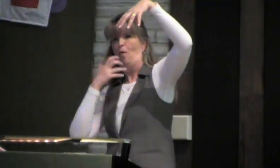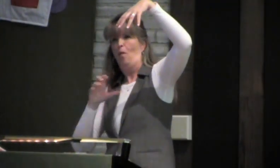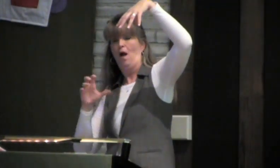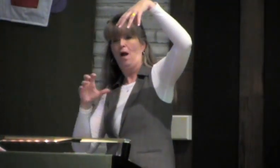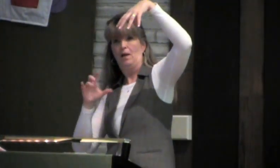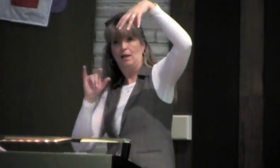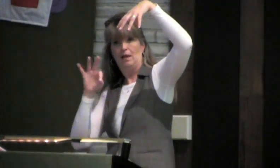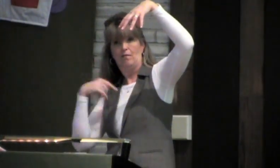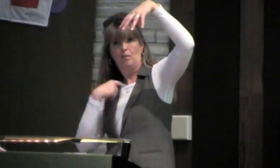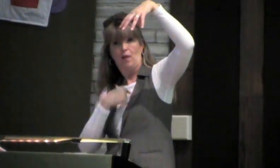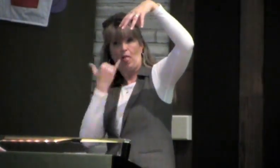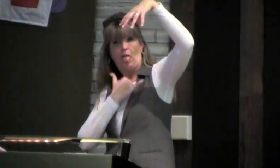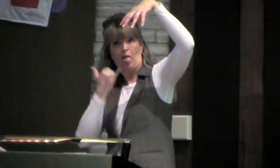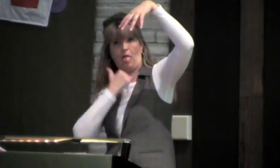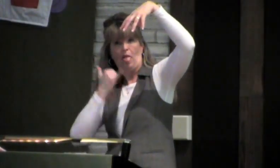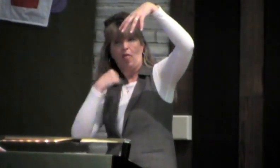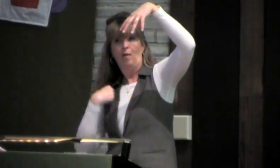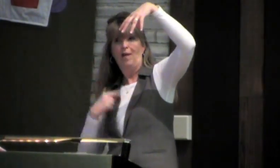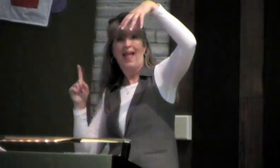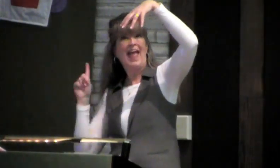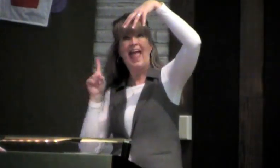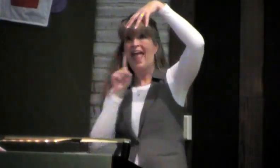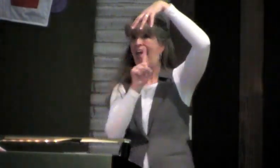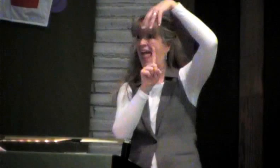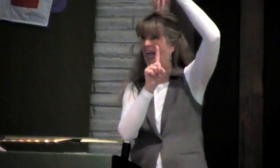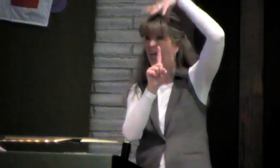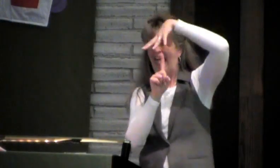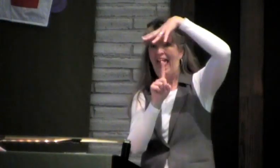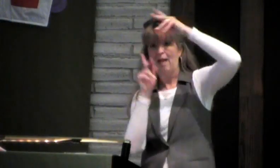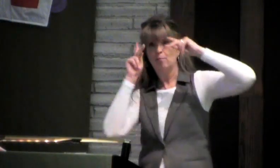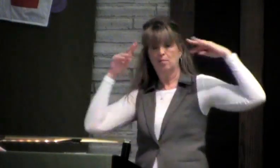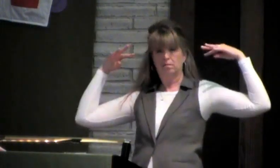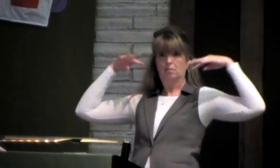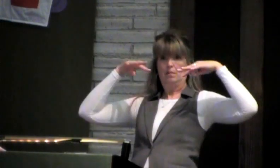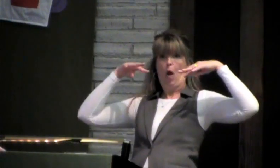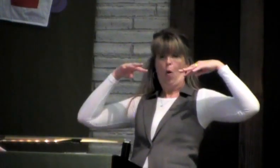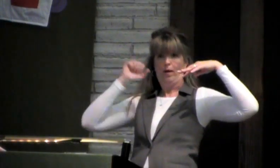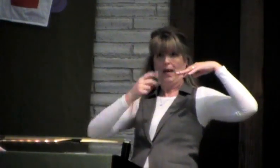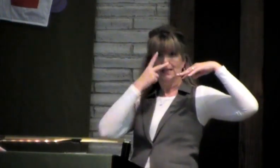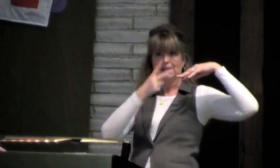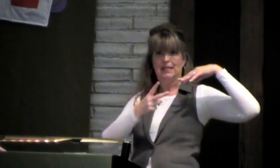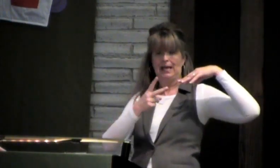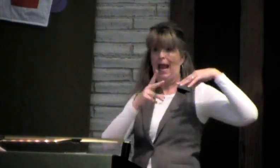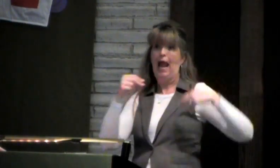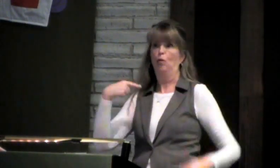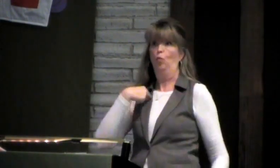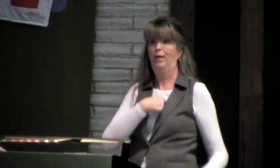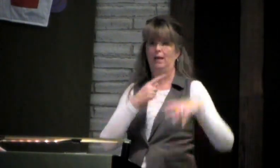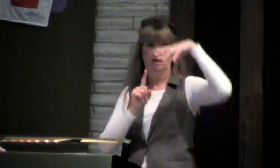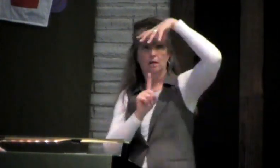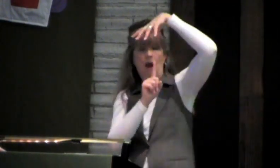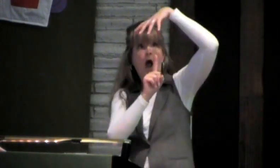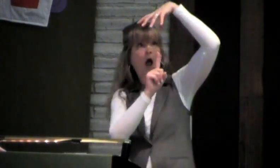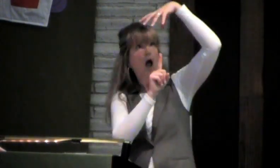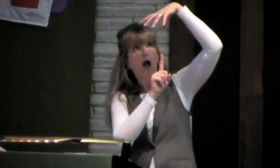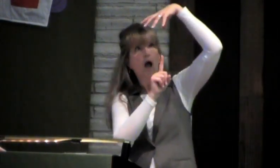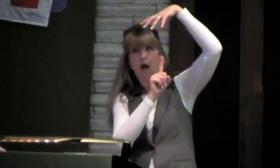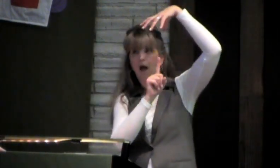him at all. And if we have made lots of mistakes or errors, we don't want people to see us